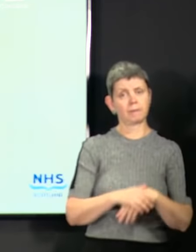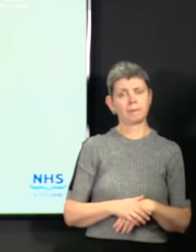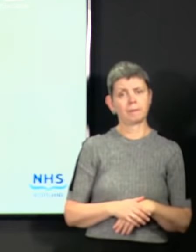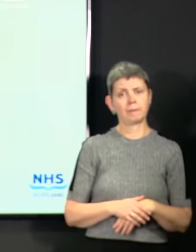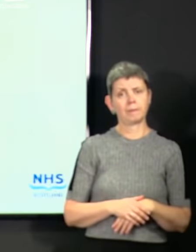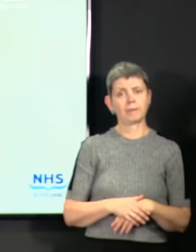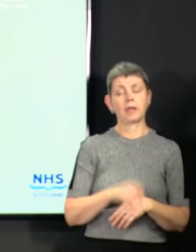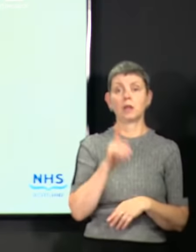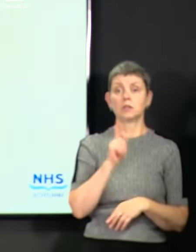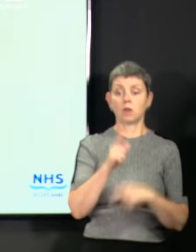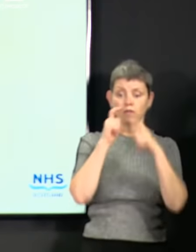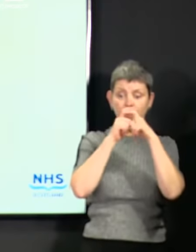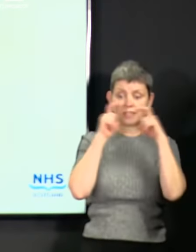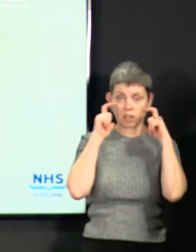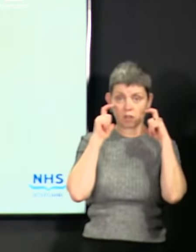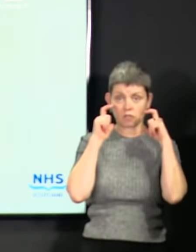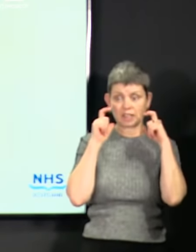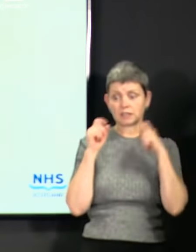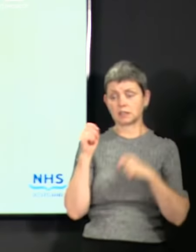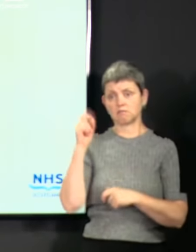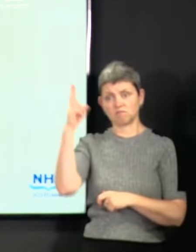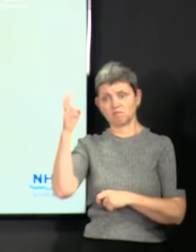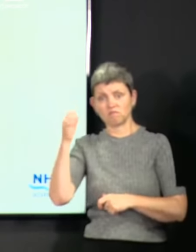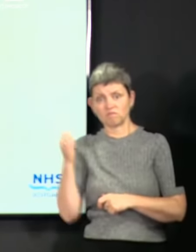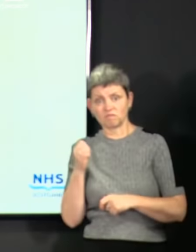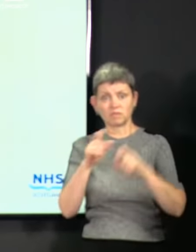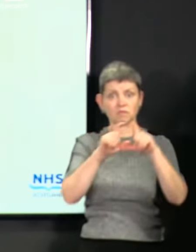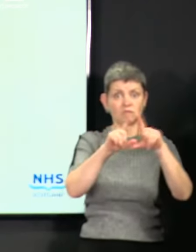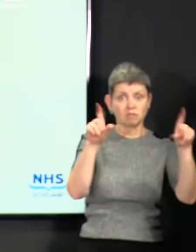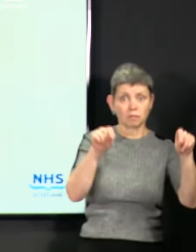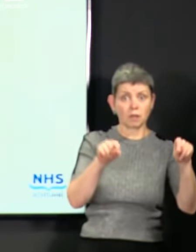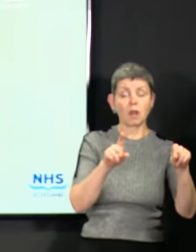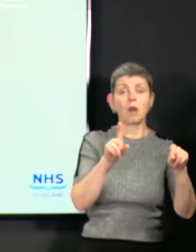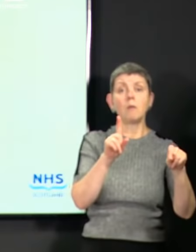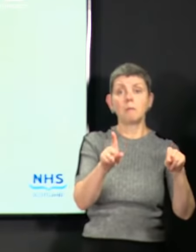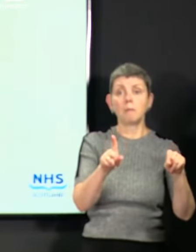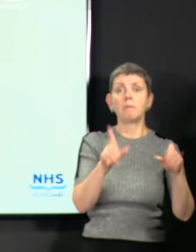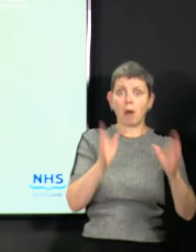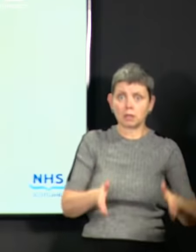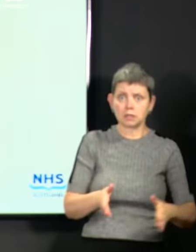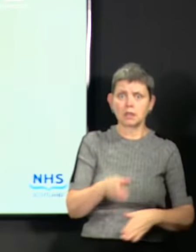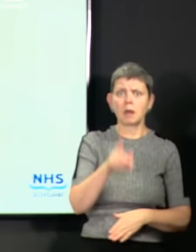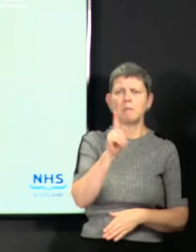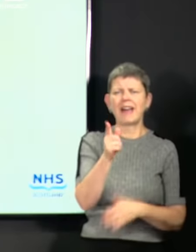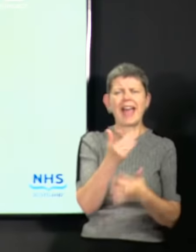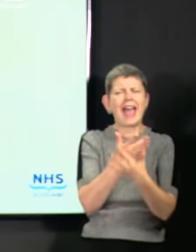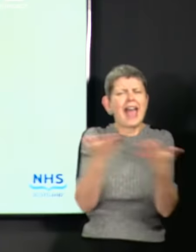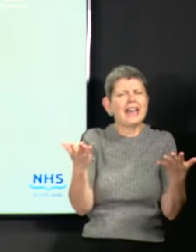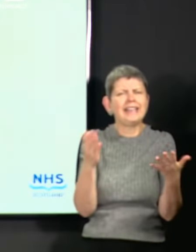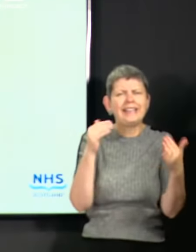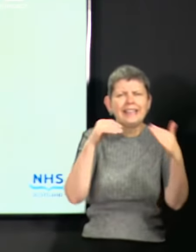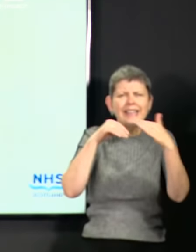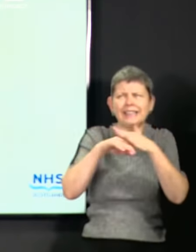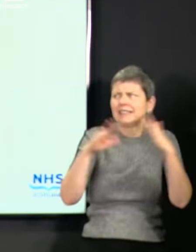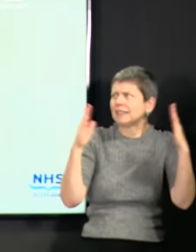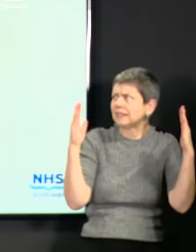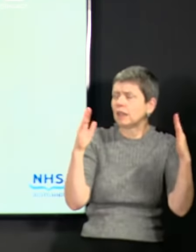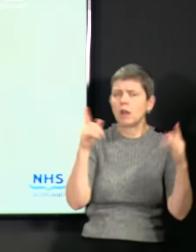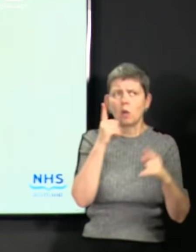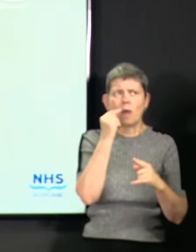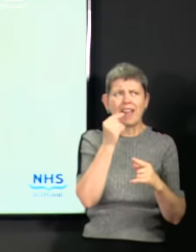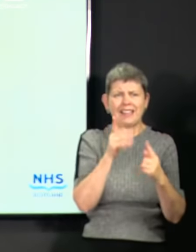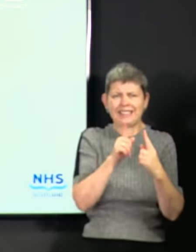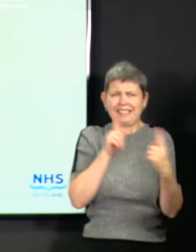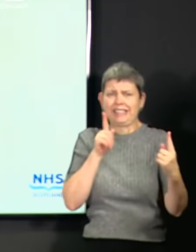public transport and shops, but you should also wear them in any other enclosed space where physical distancing is more difficult,